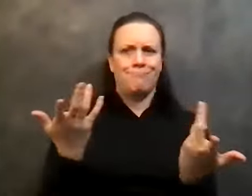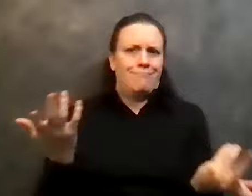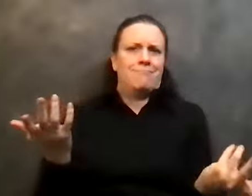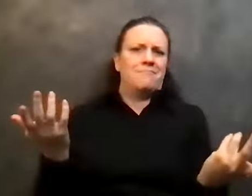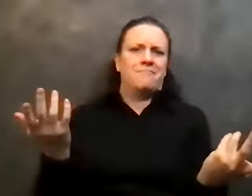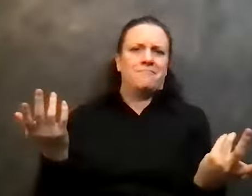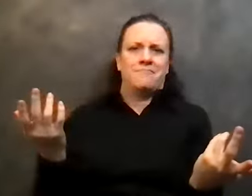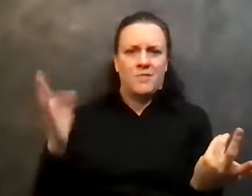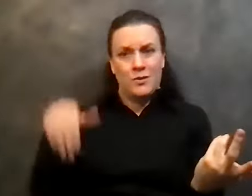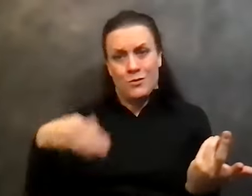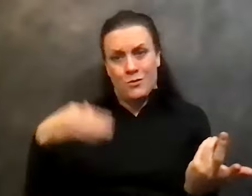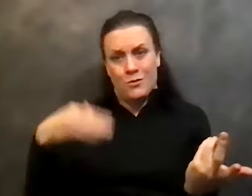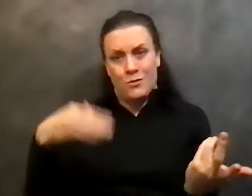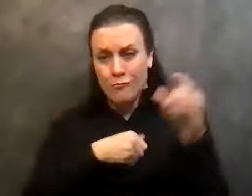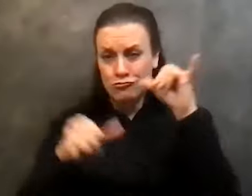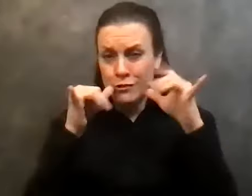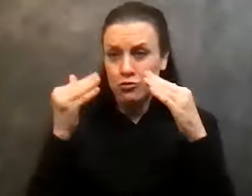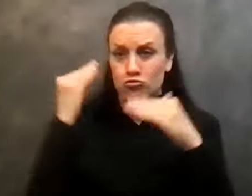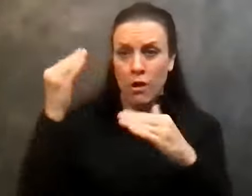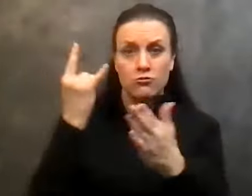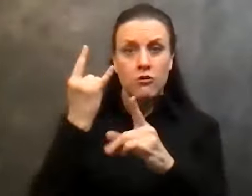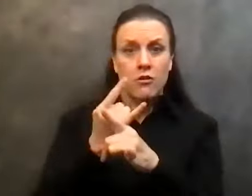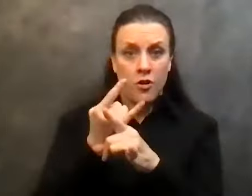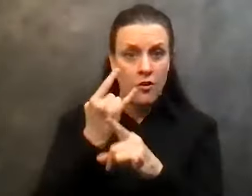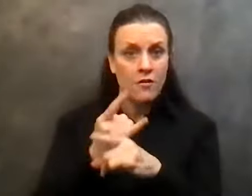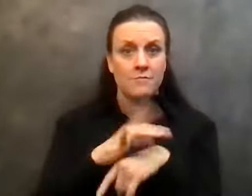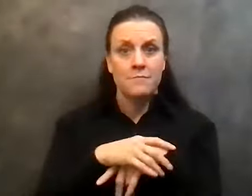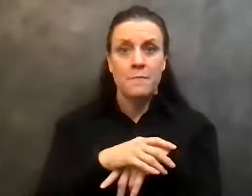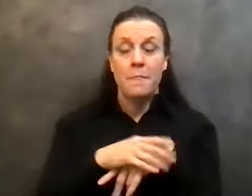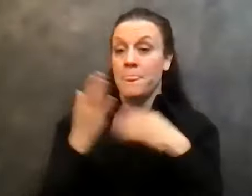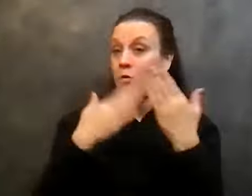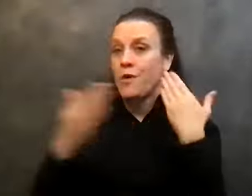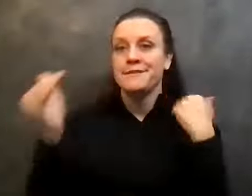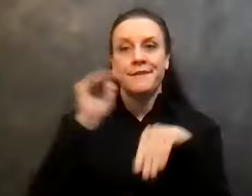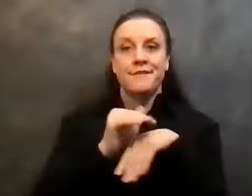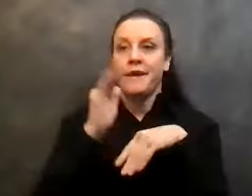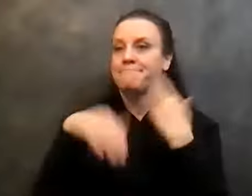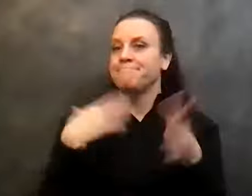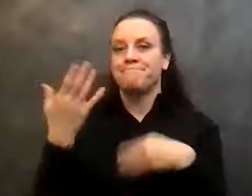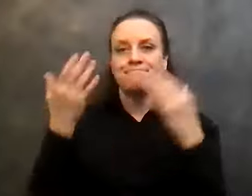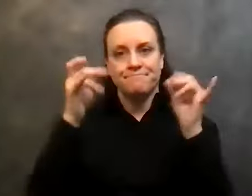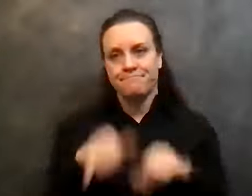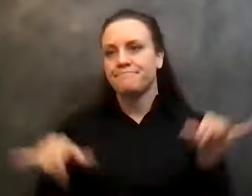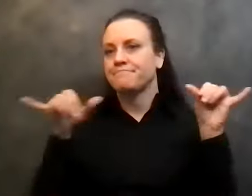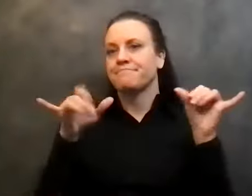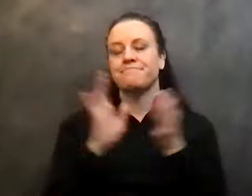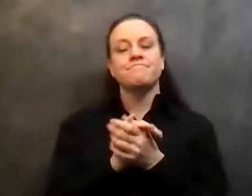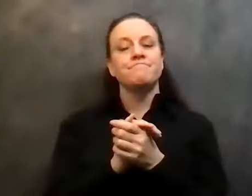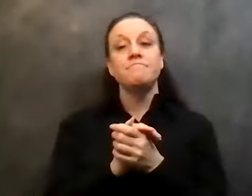you know, from drinking too much alcohol. And you know, the rest of the night is is sheer misery. Now, now living